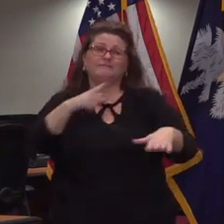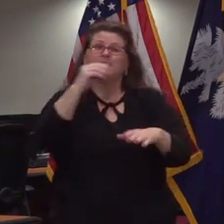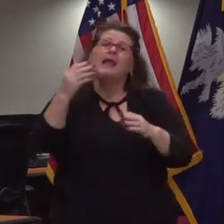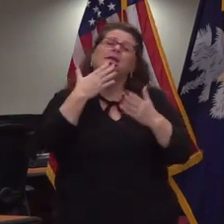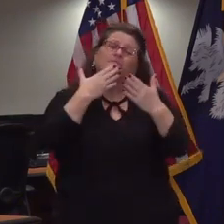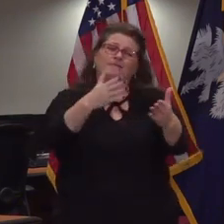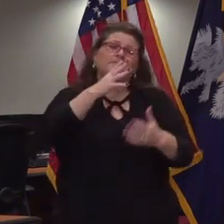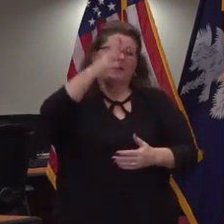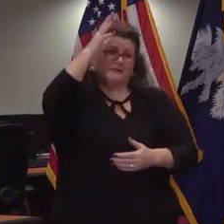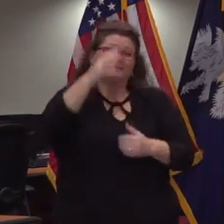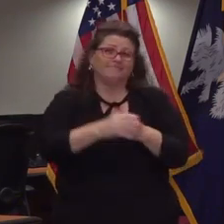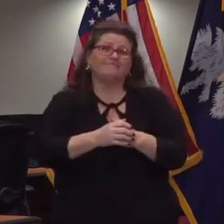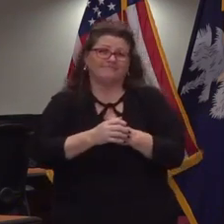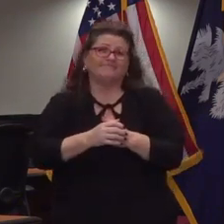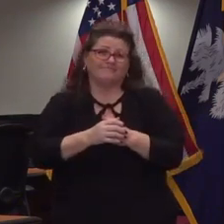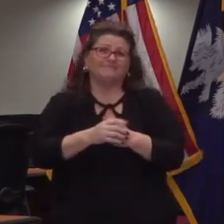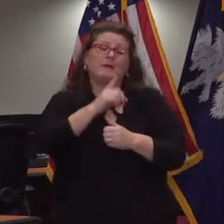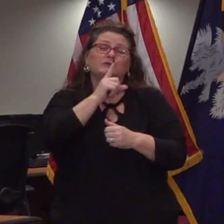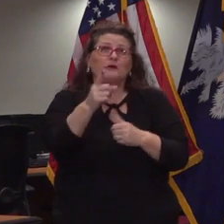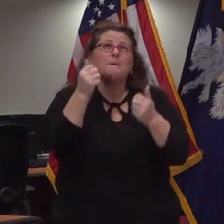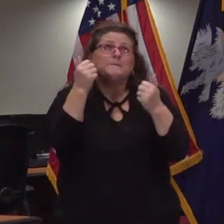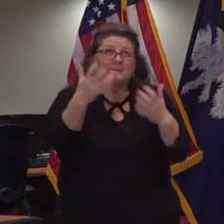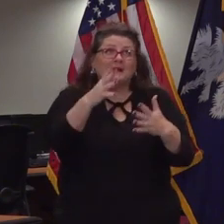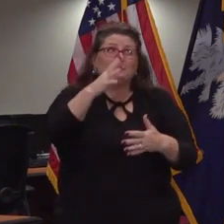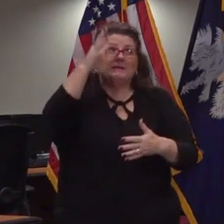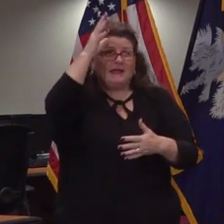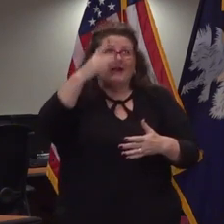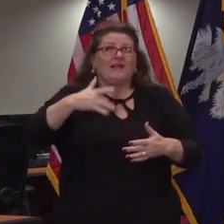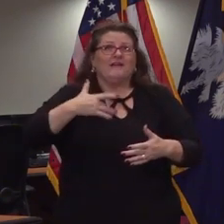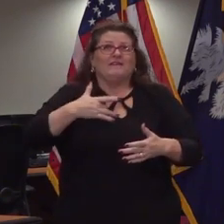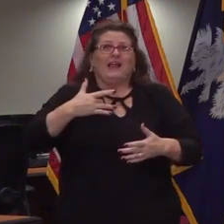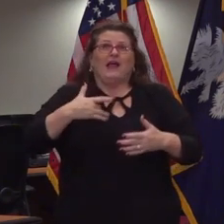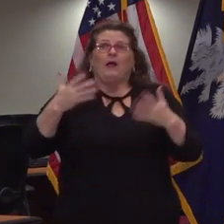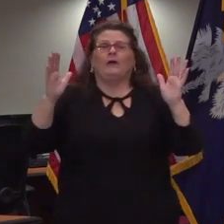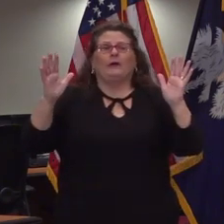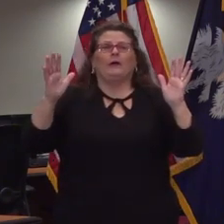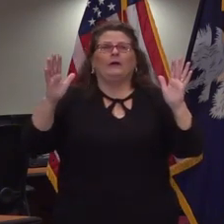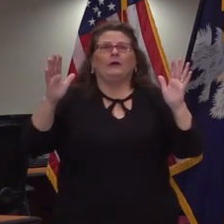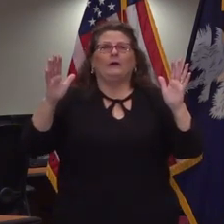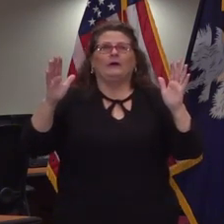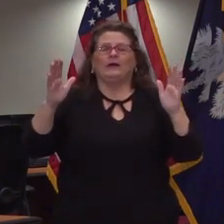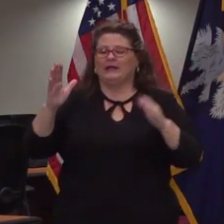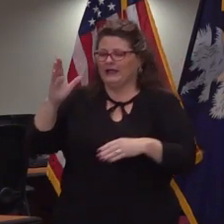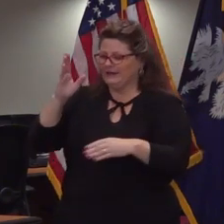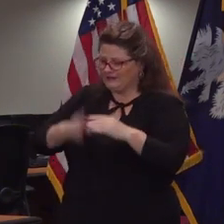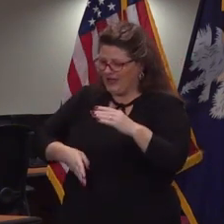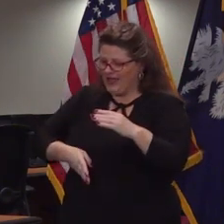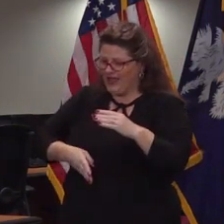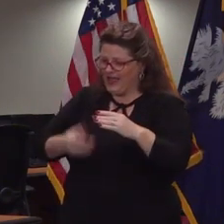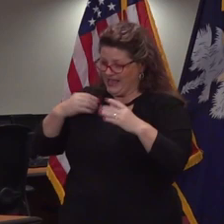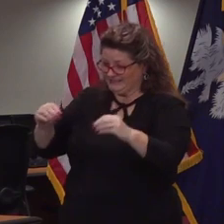the parents who have i'm sure many of them or thought they were through homeschooling their children